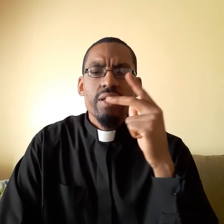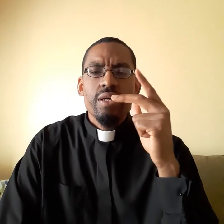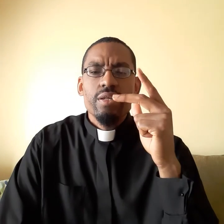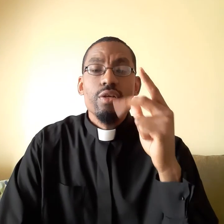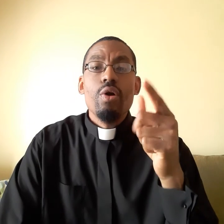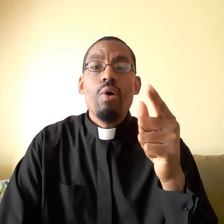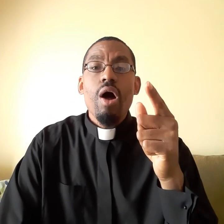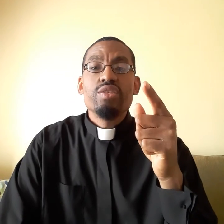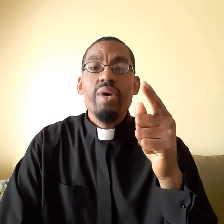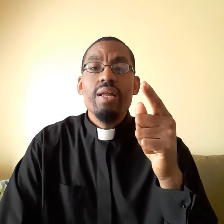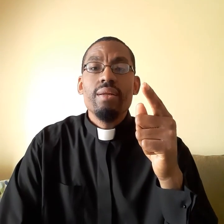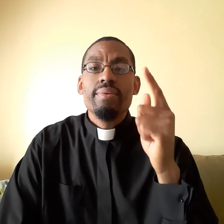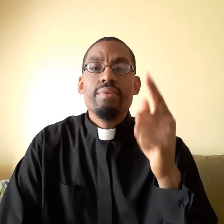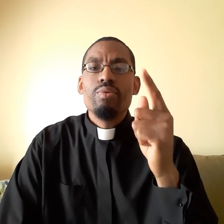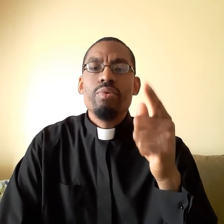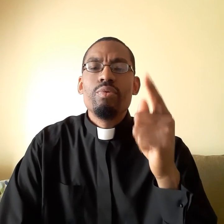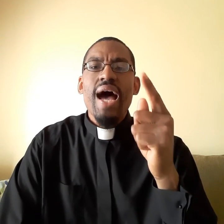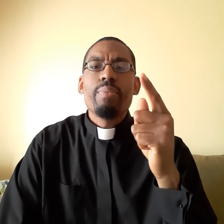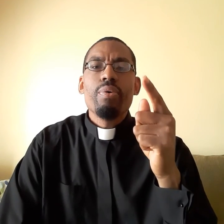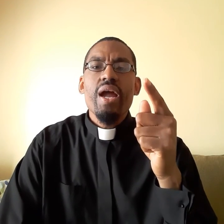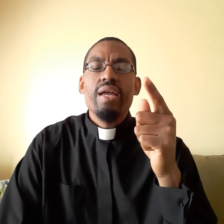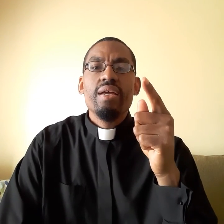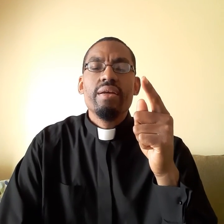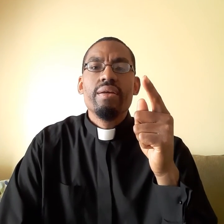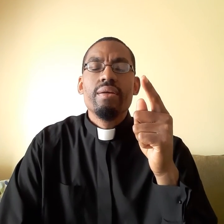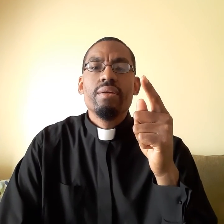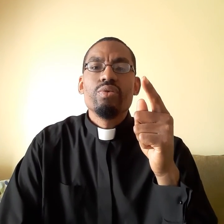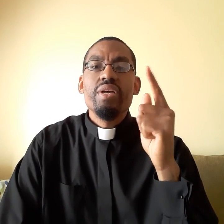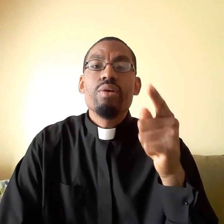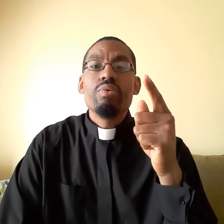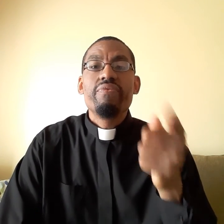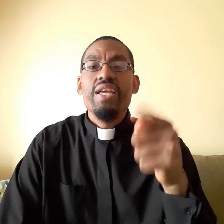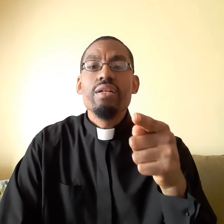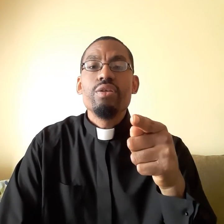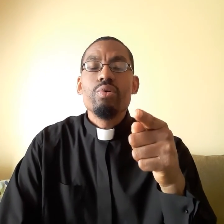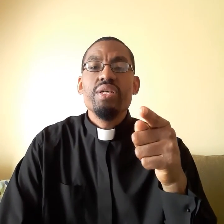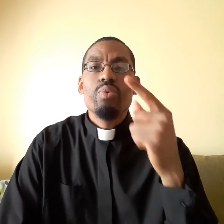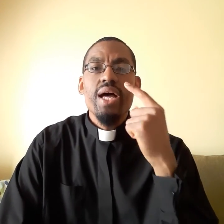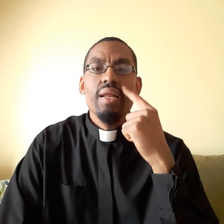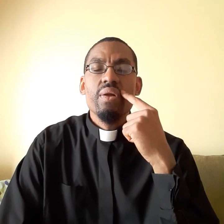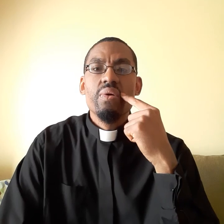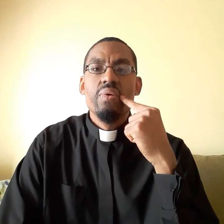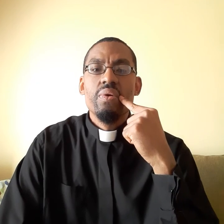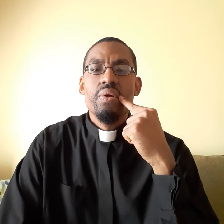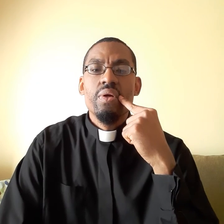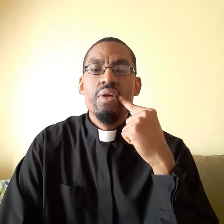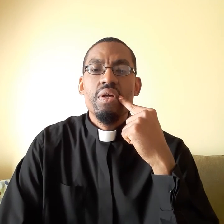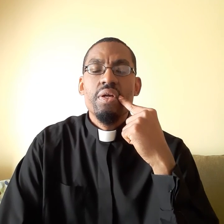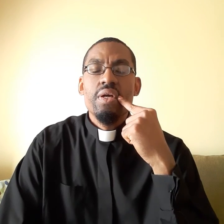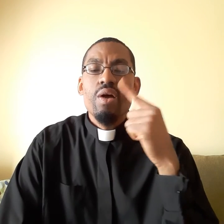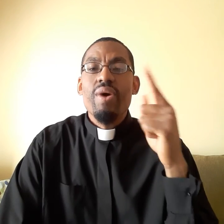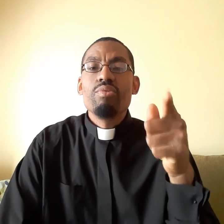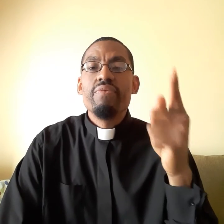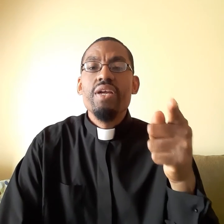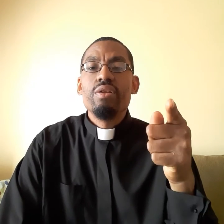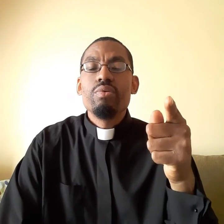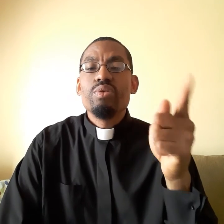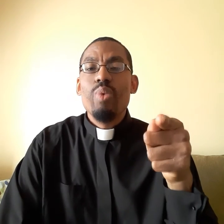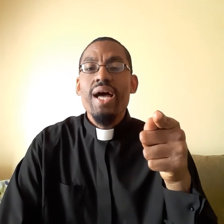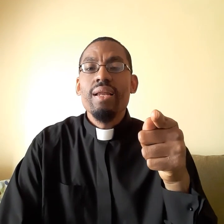To know God's will you got to pray so he could reveal to you his will. When he reveals you his will